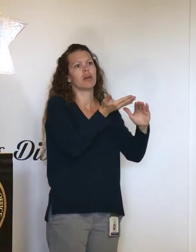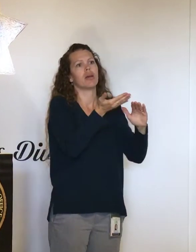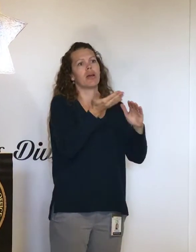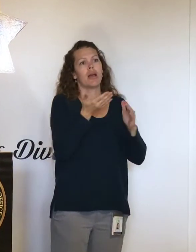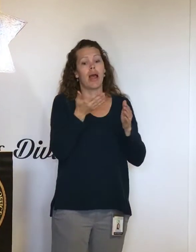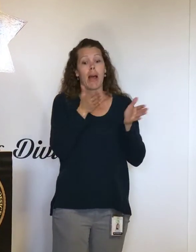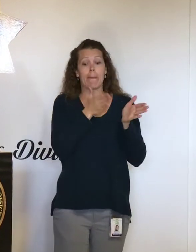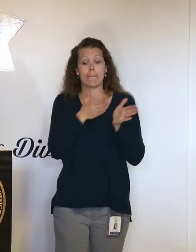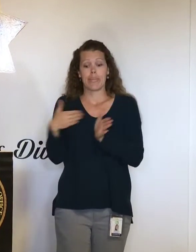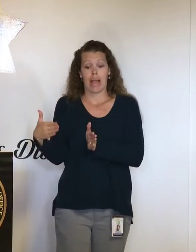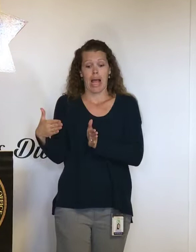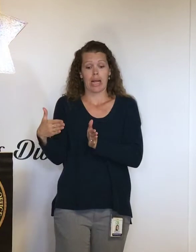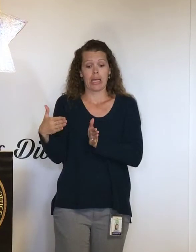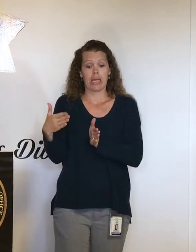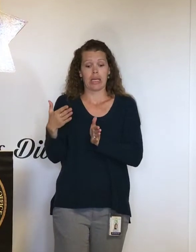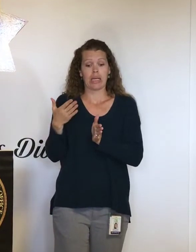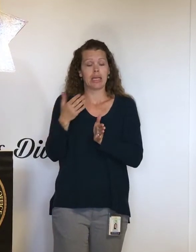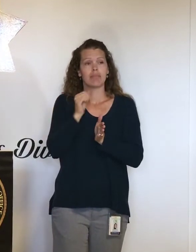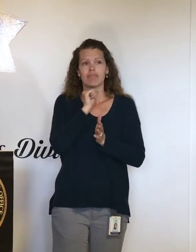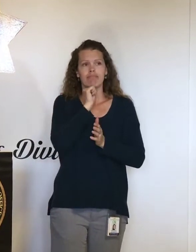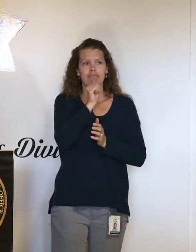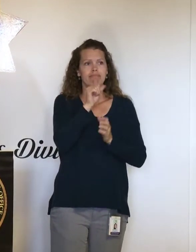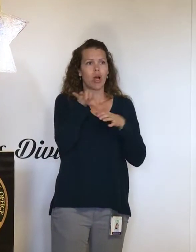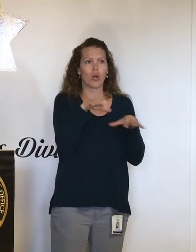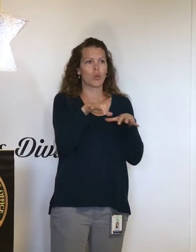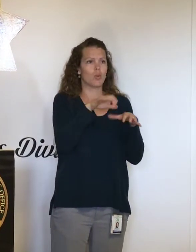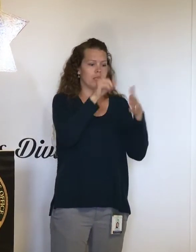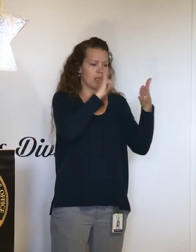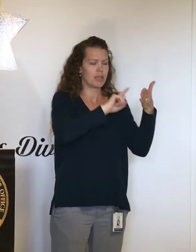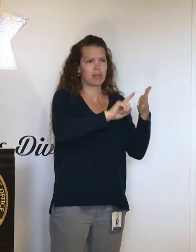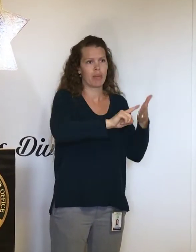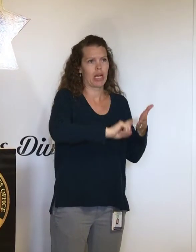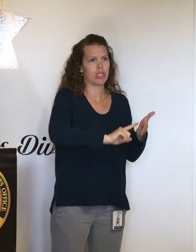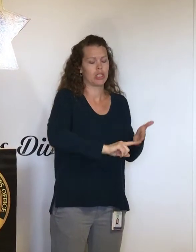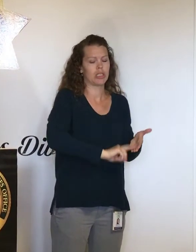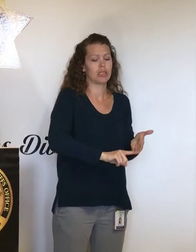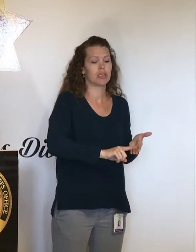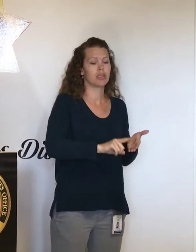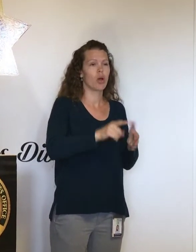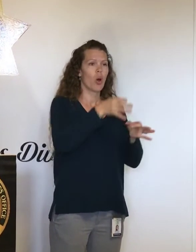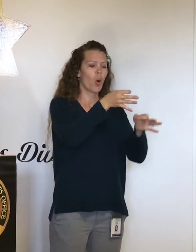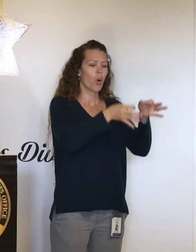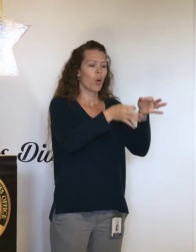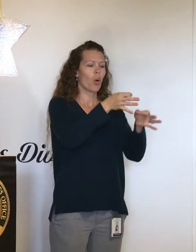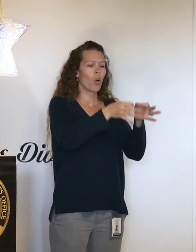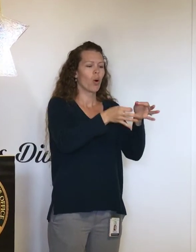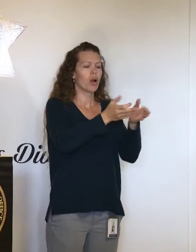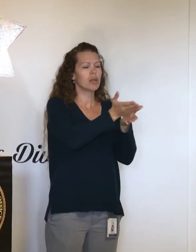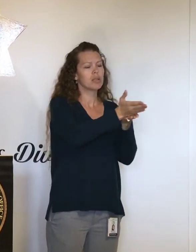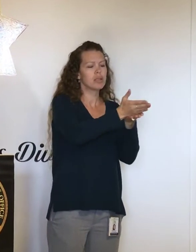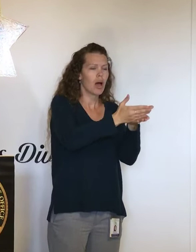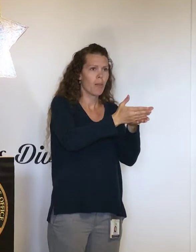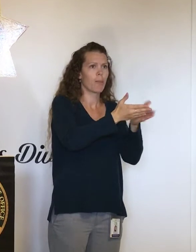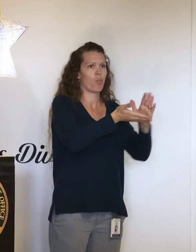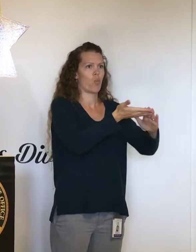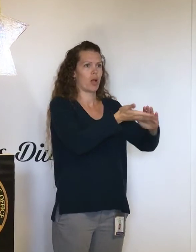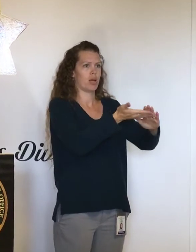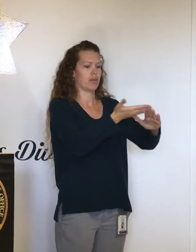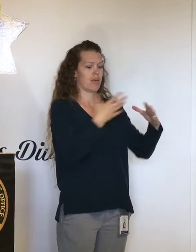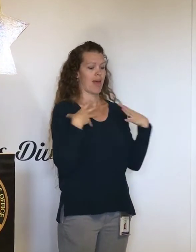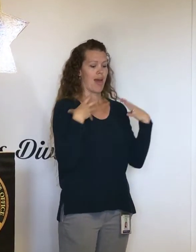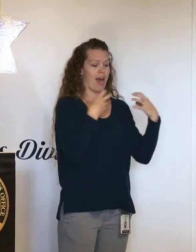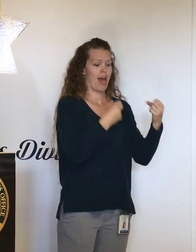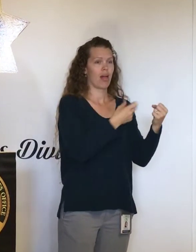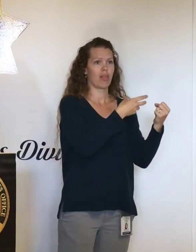is open, but they are not doing inspections. The courts are partially operational. Health and human